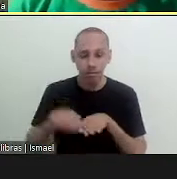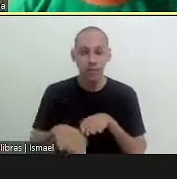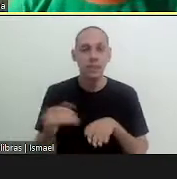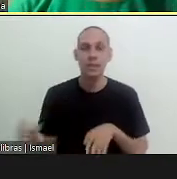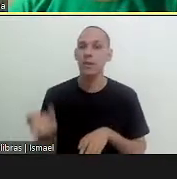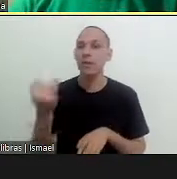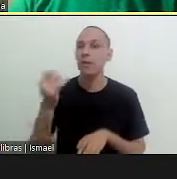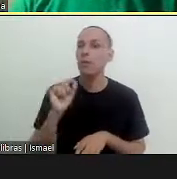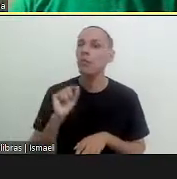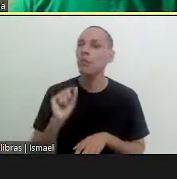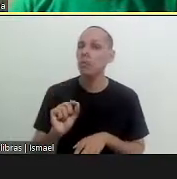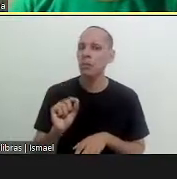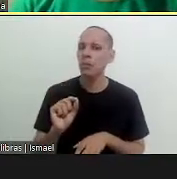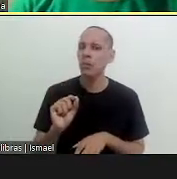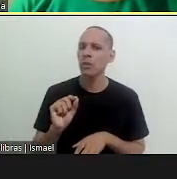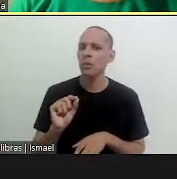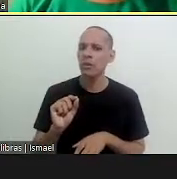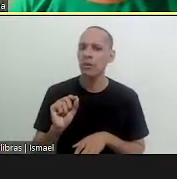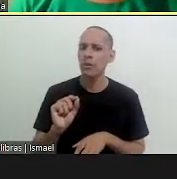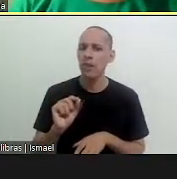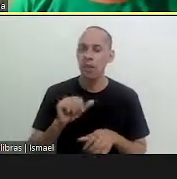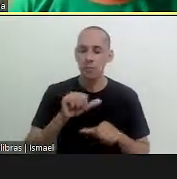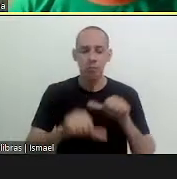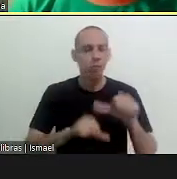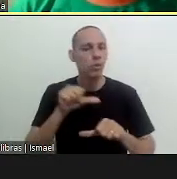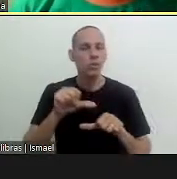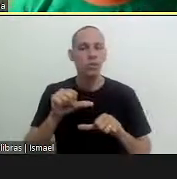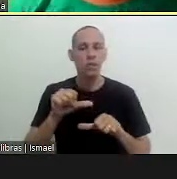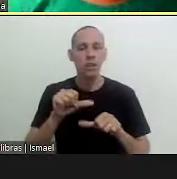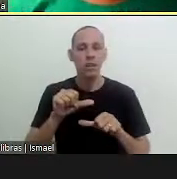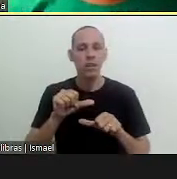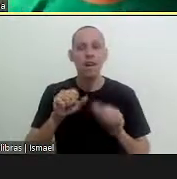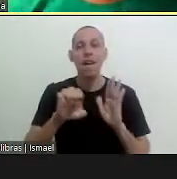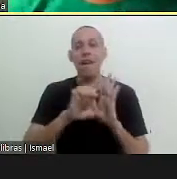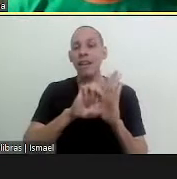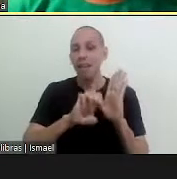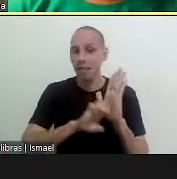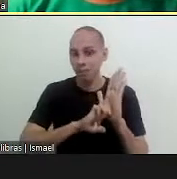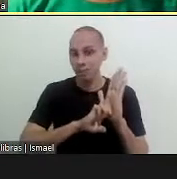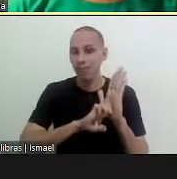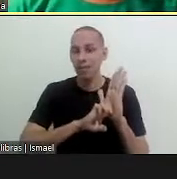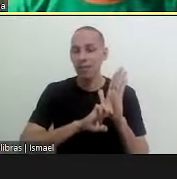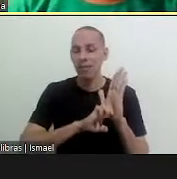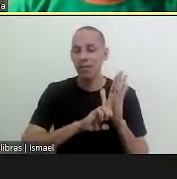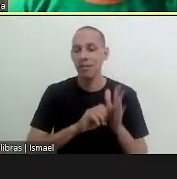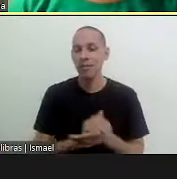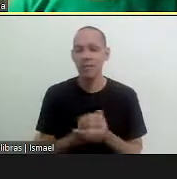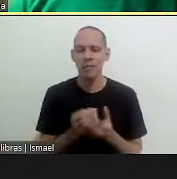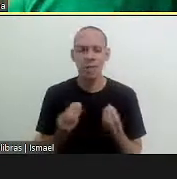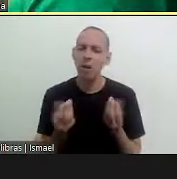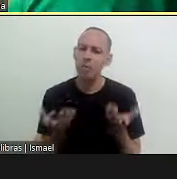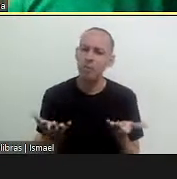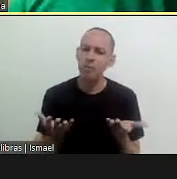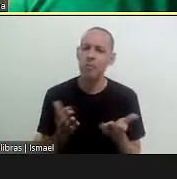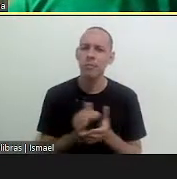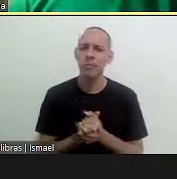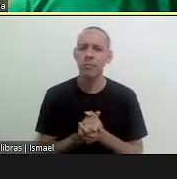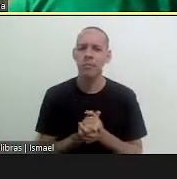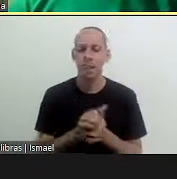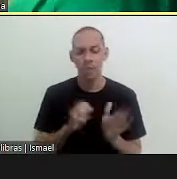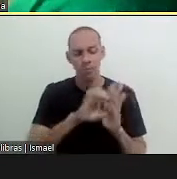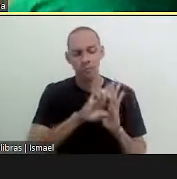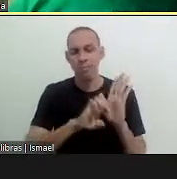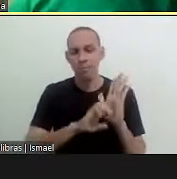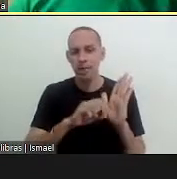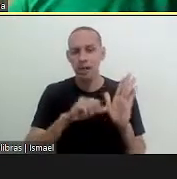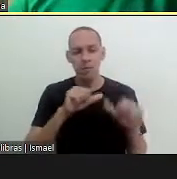and we have an important to step the important landmark which is the change of the statute the change of the statutes